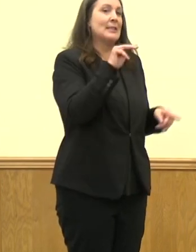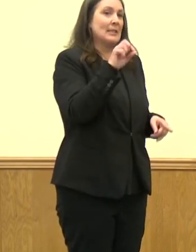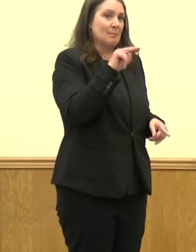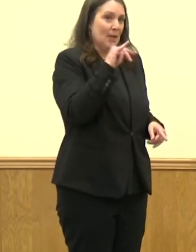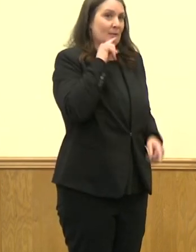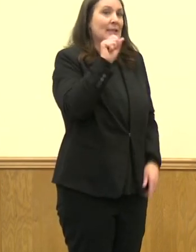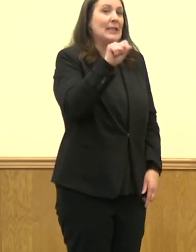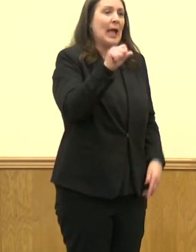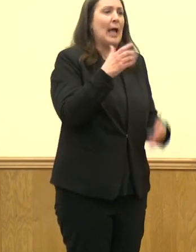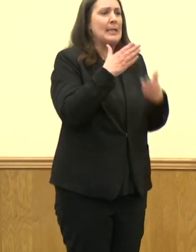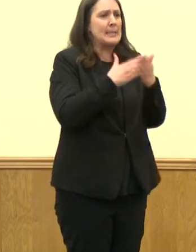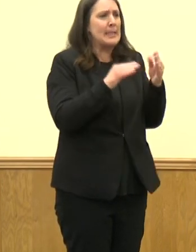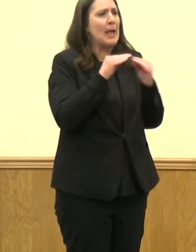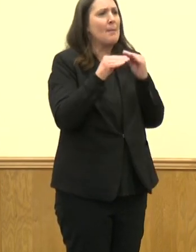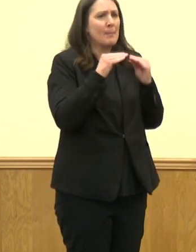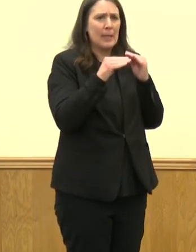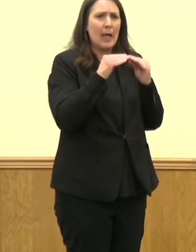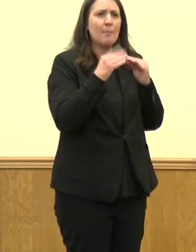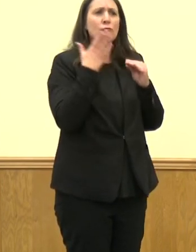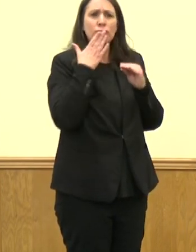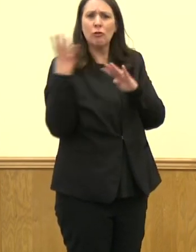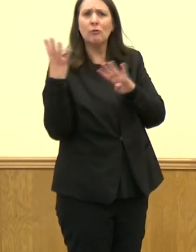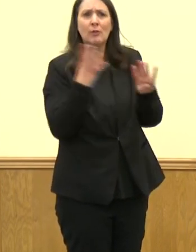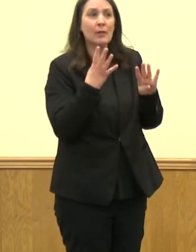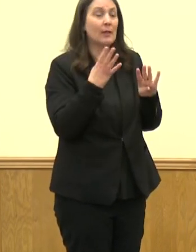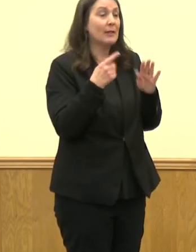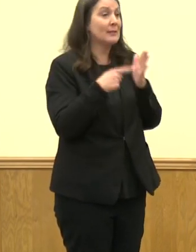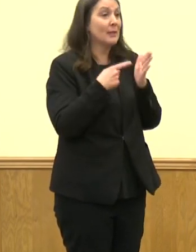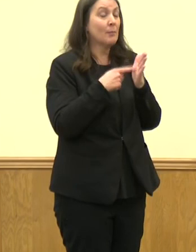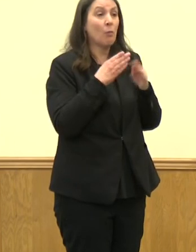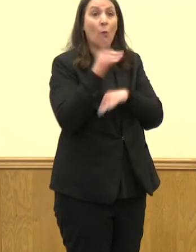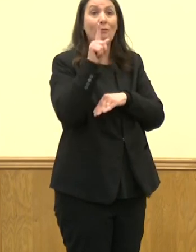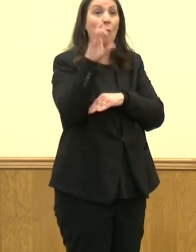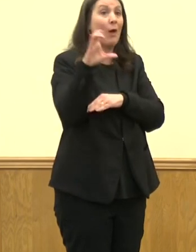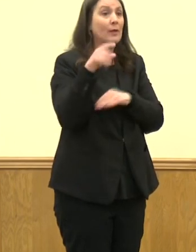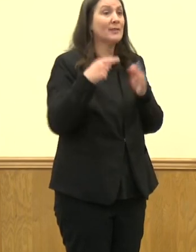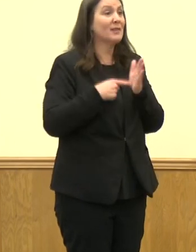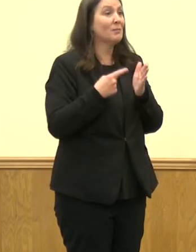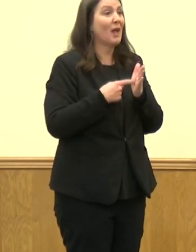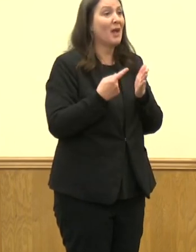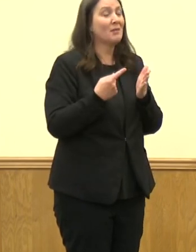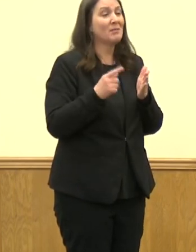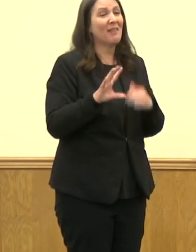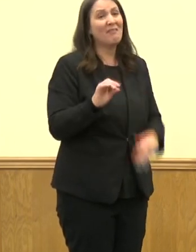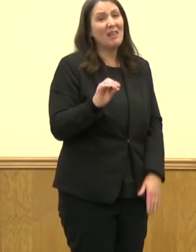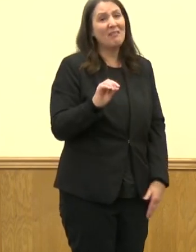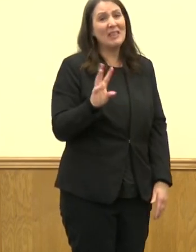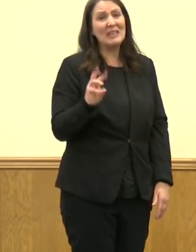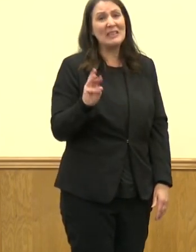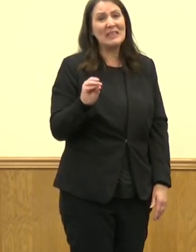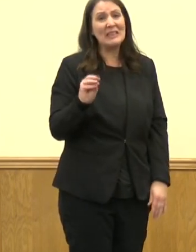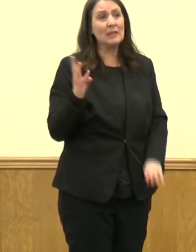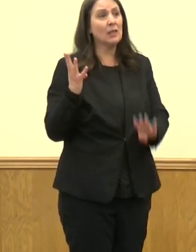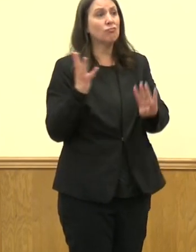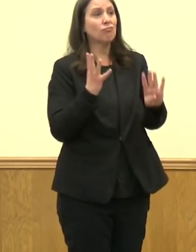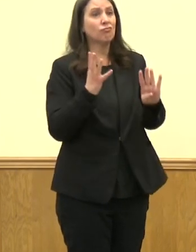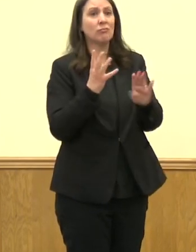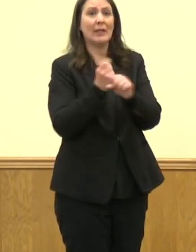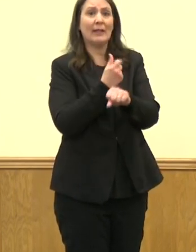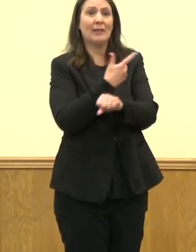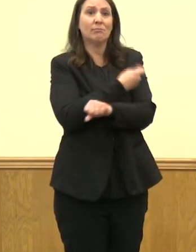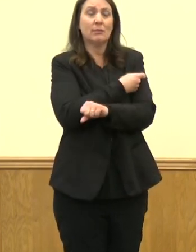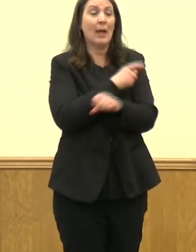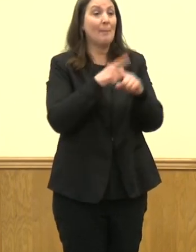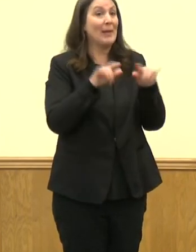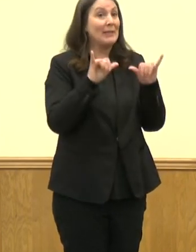But I believe they, you know, some days we've seen over 100 and other days we've seen maybe like 50, 60. But again, that's 50 or